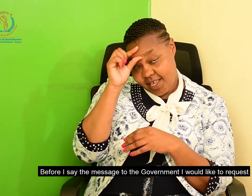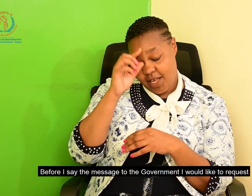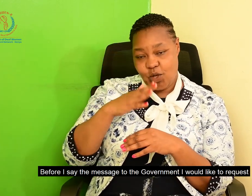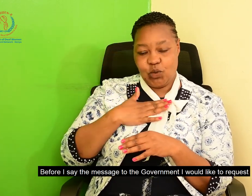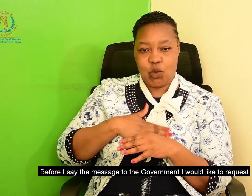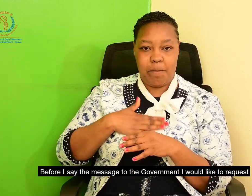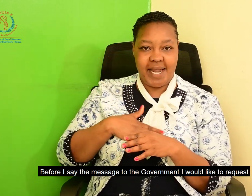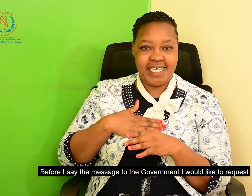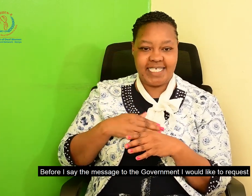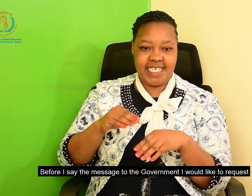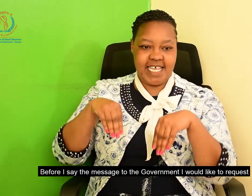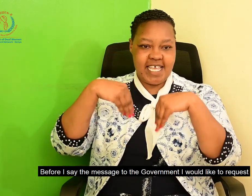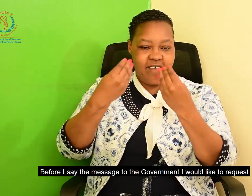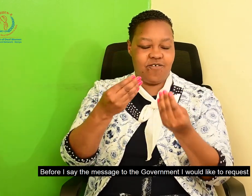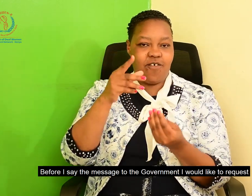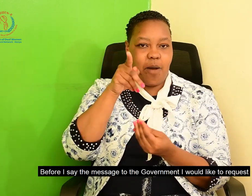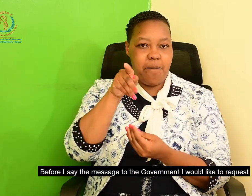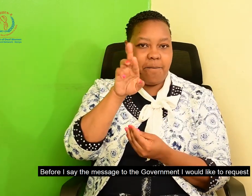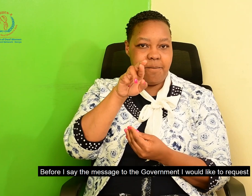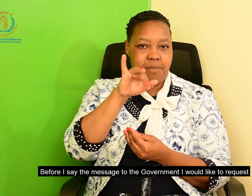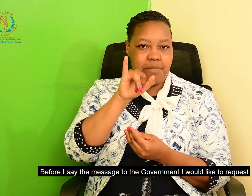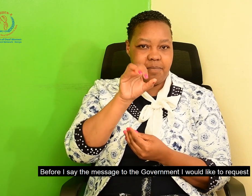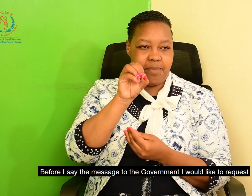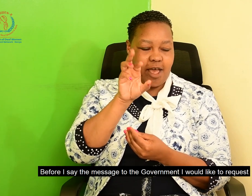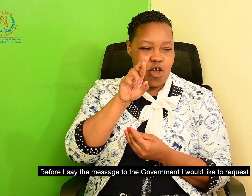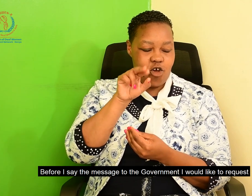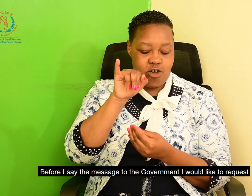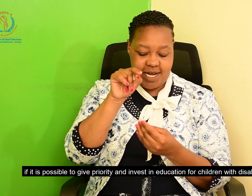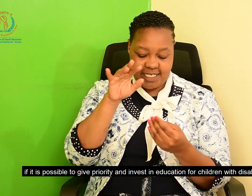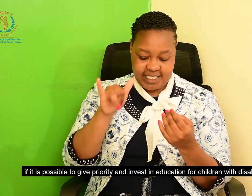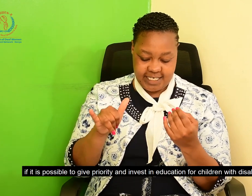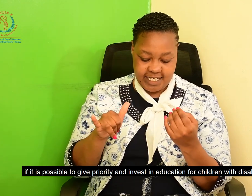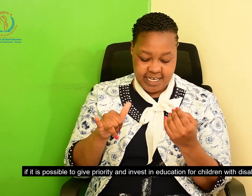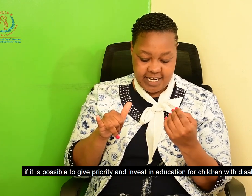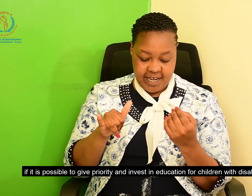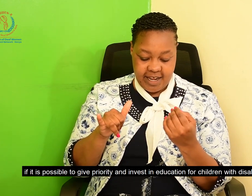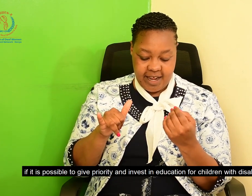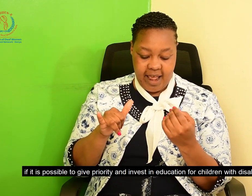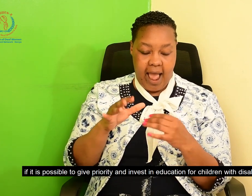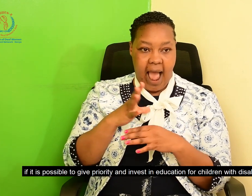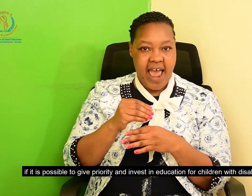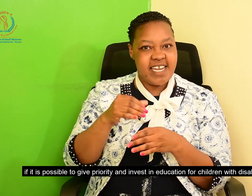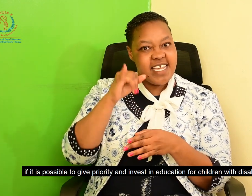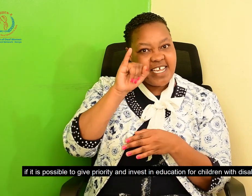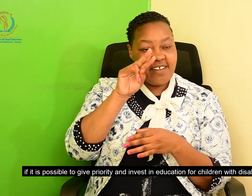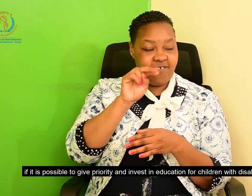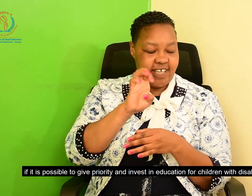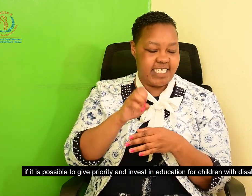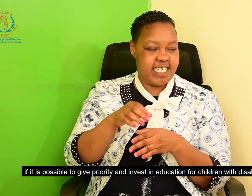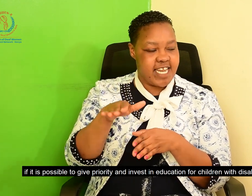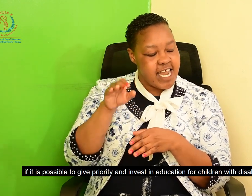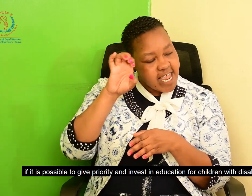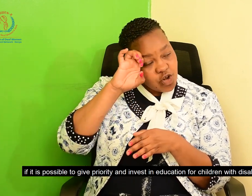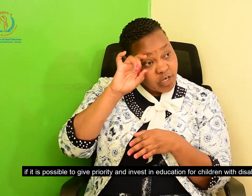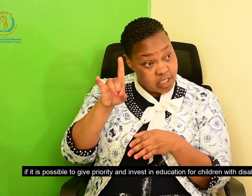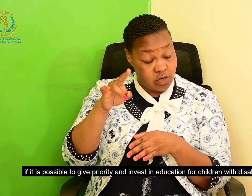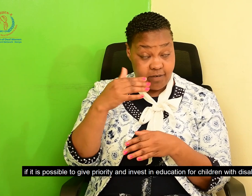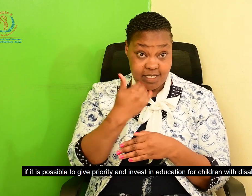government, I would also like to request the government if it's possible to give a priority and also invest